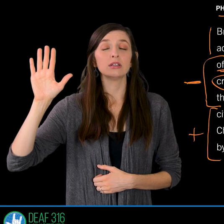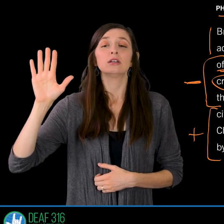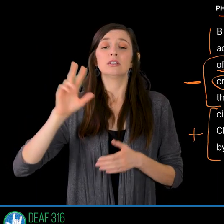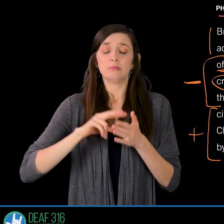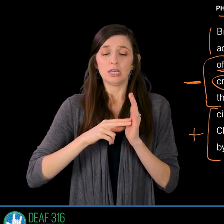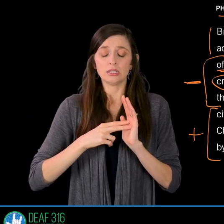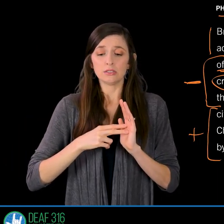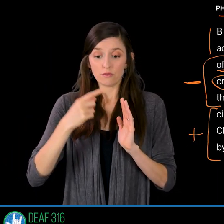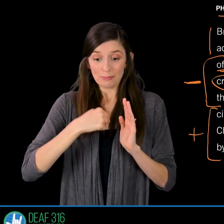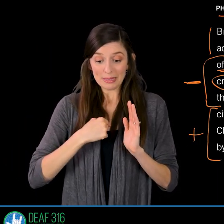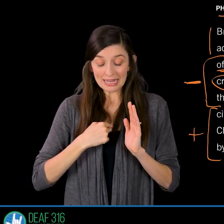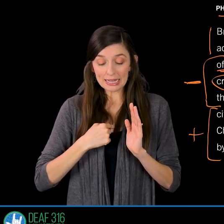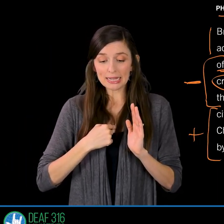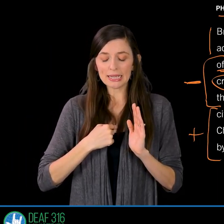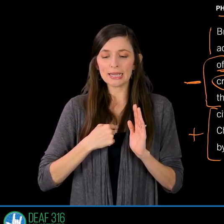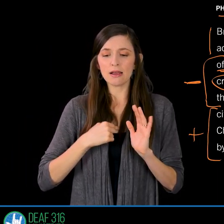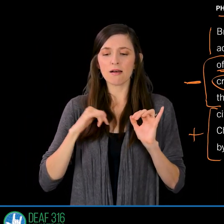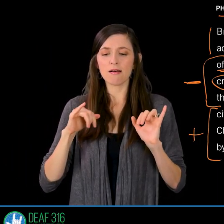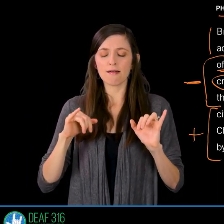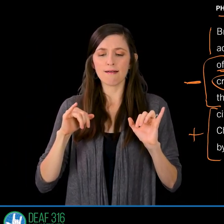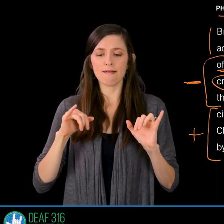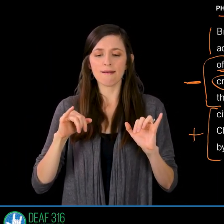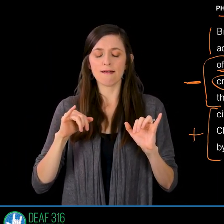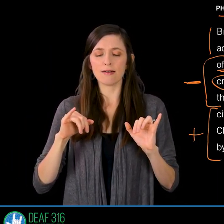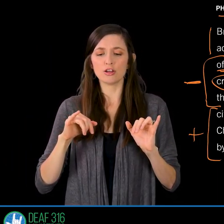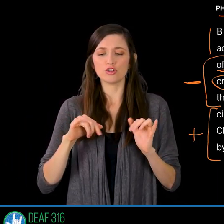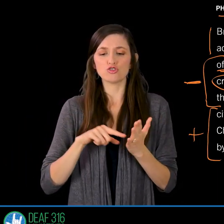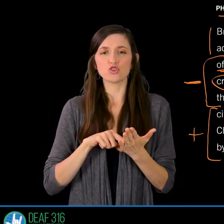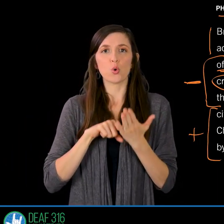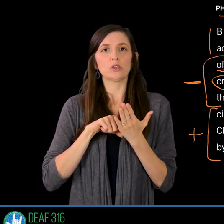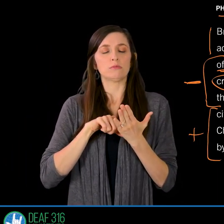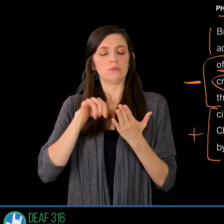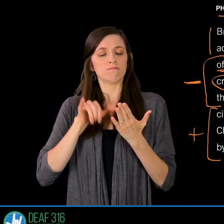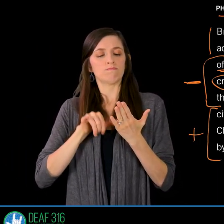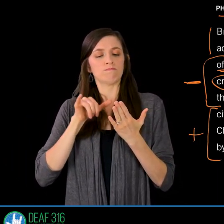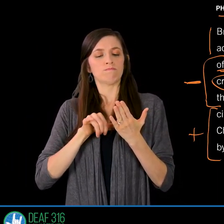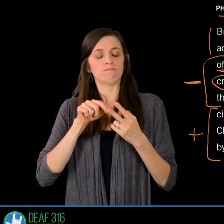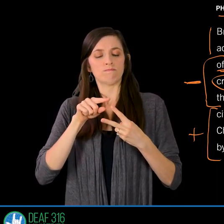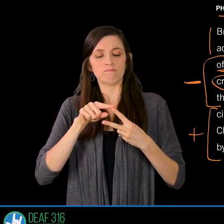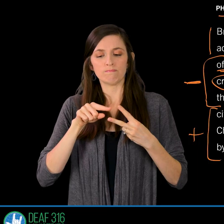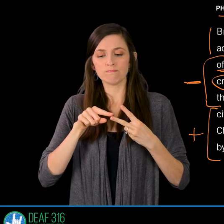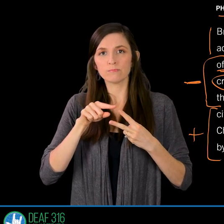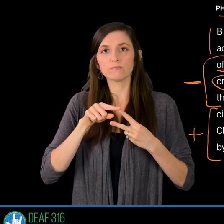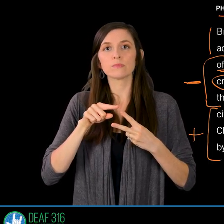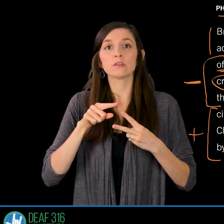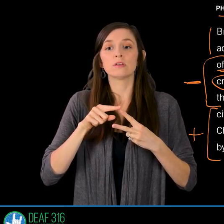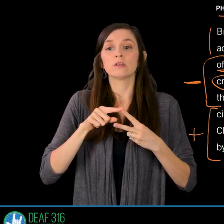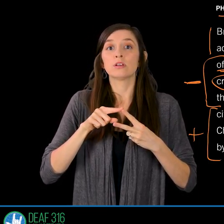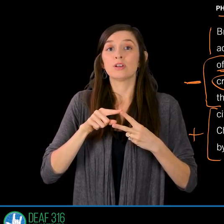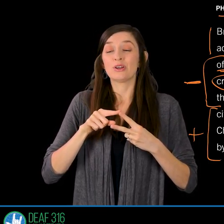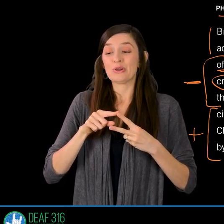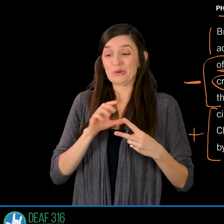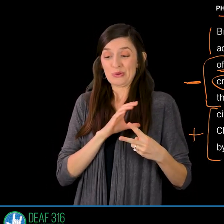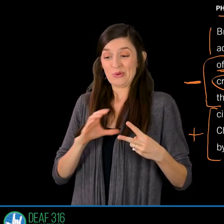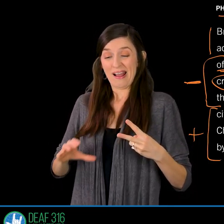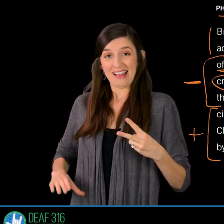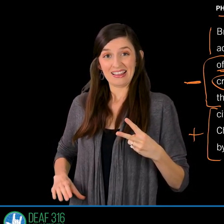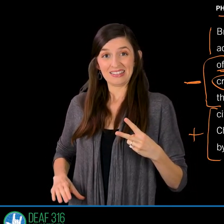Suggesting to me that one Christ is